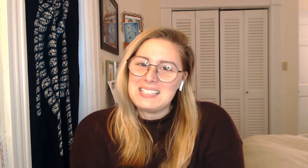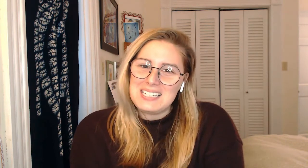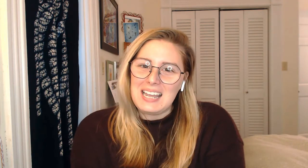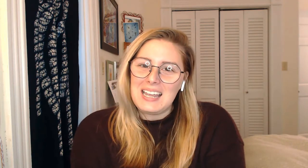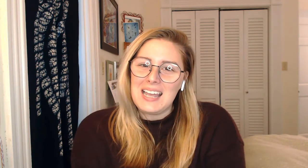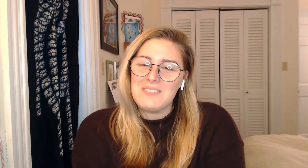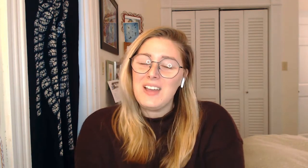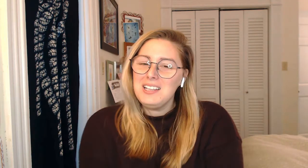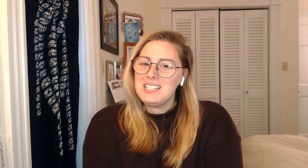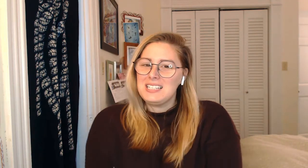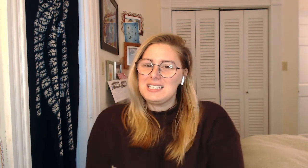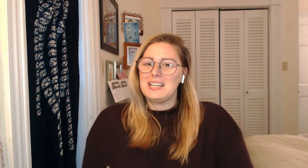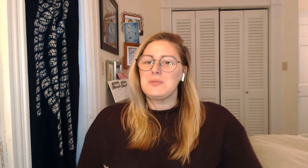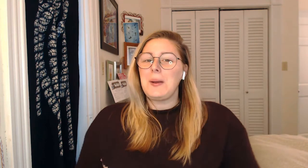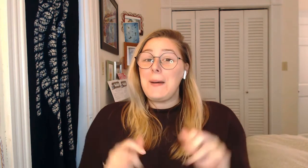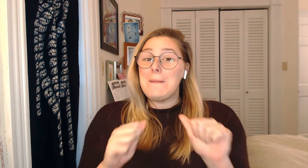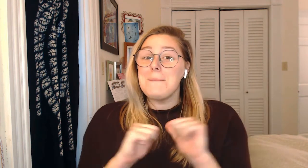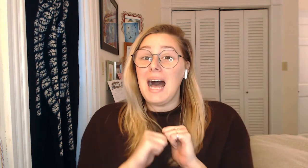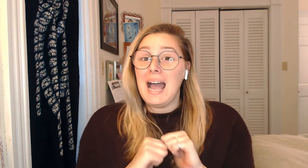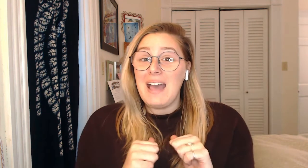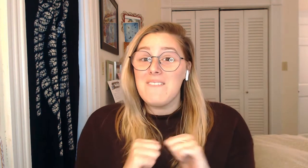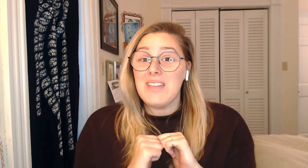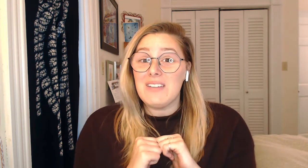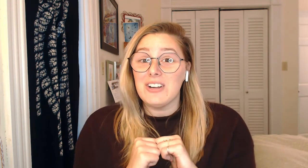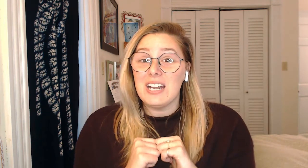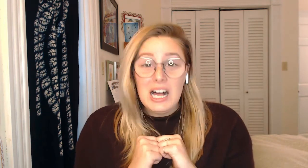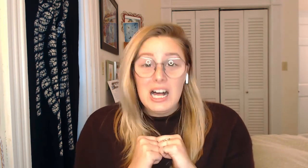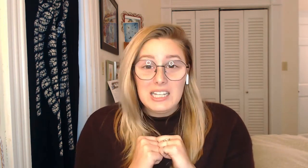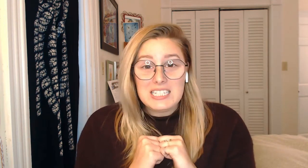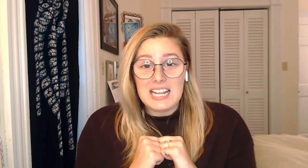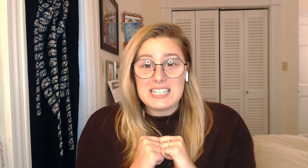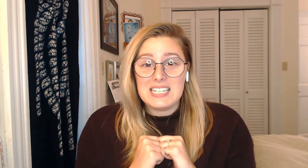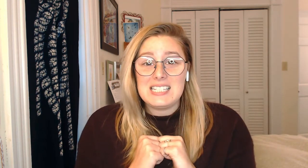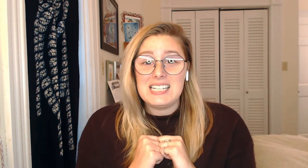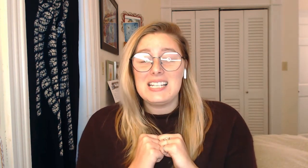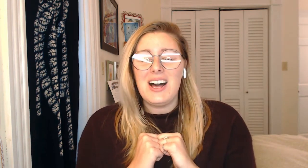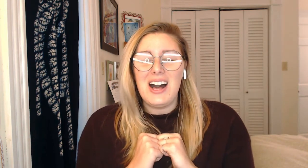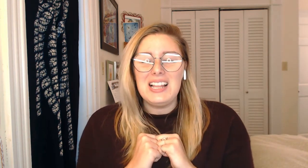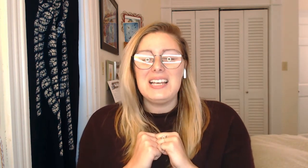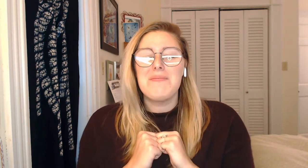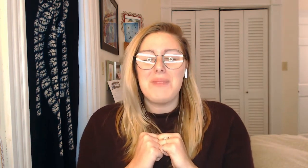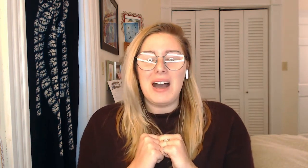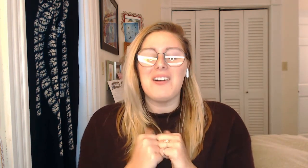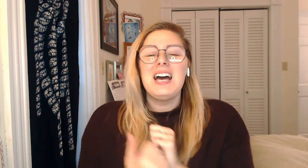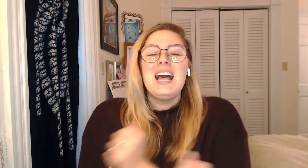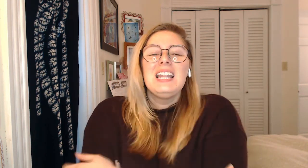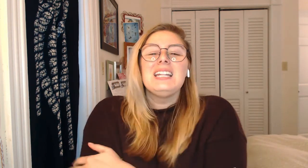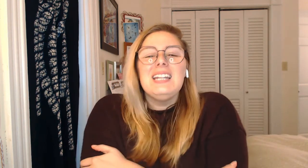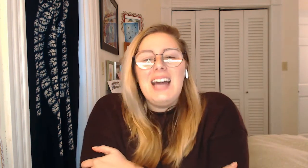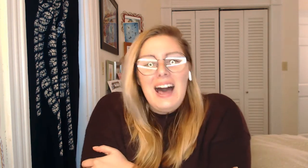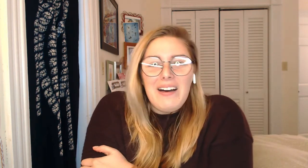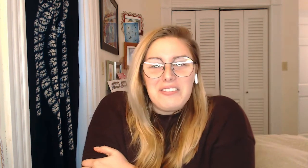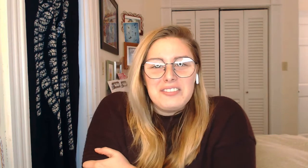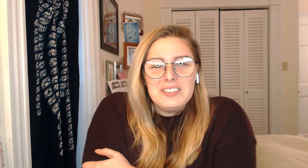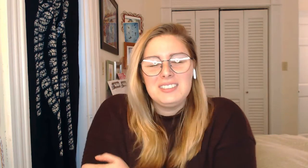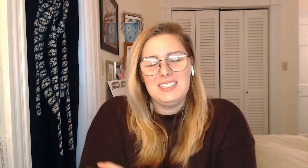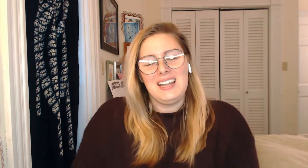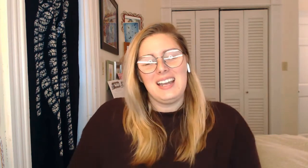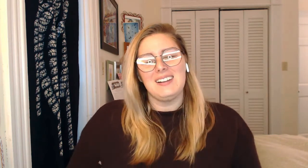Day. And Valentine's Day is one of my favorite holidays because it is all about love. And a lot